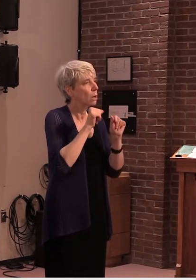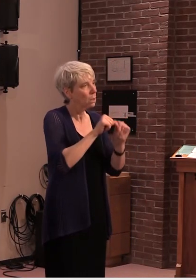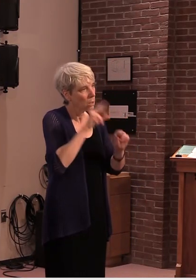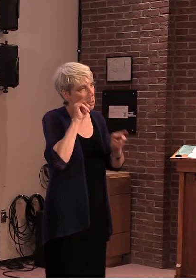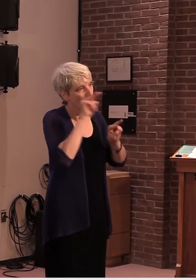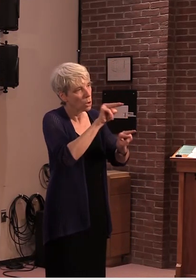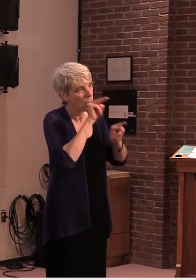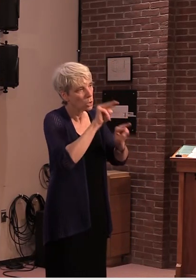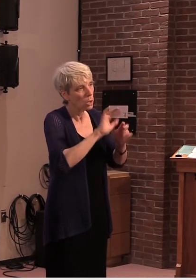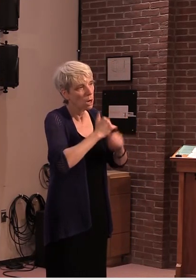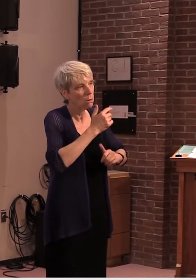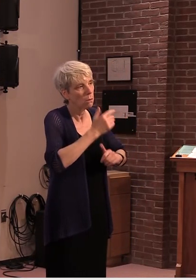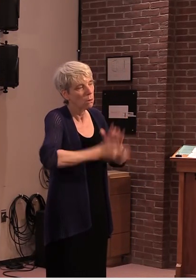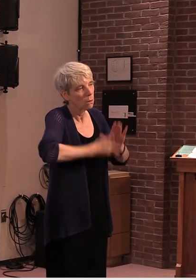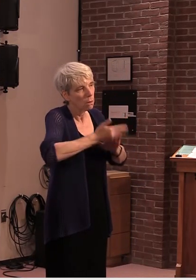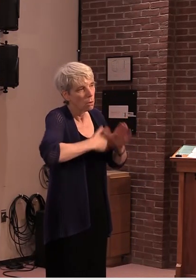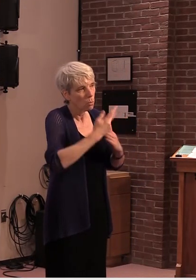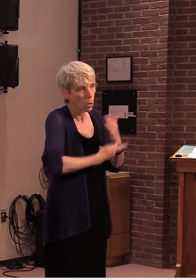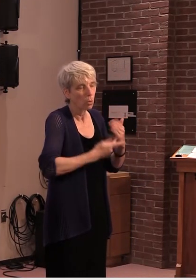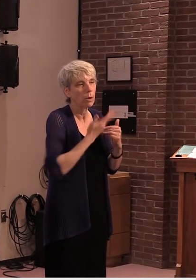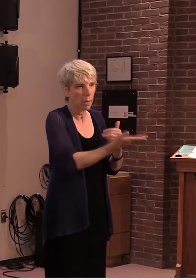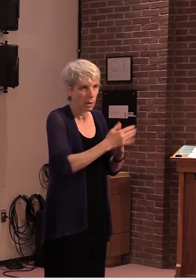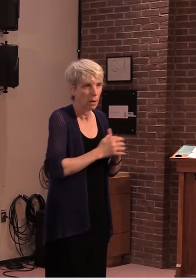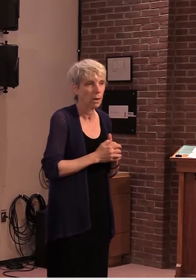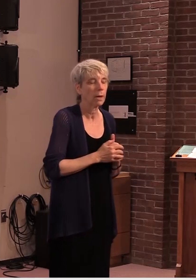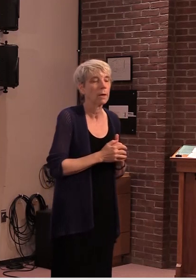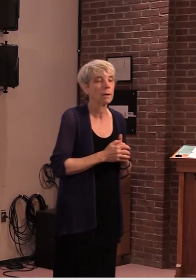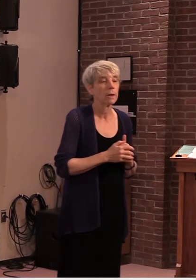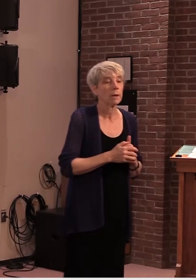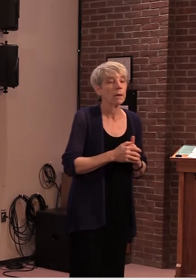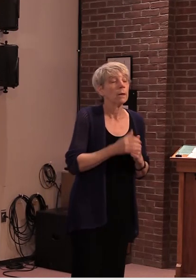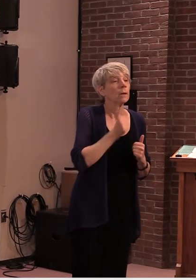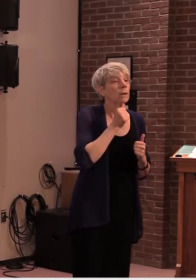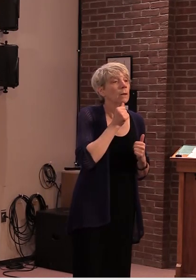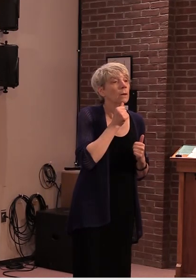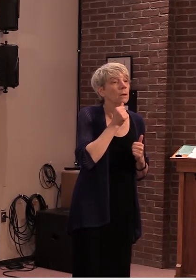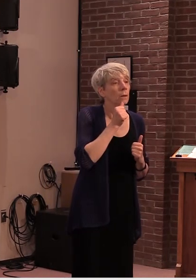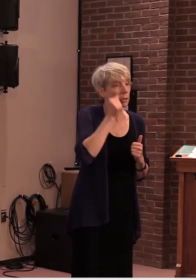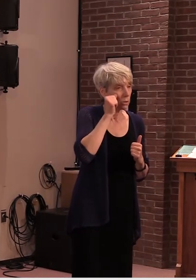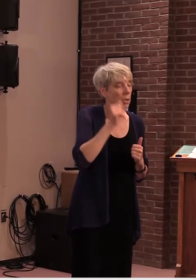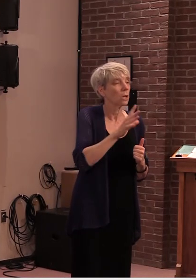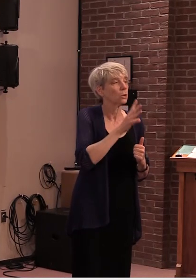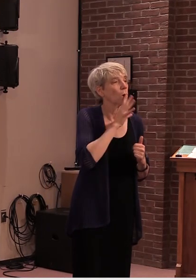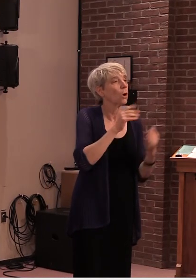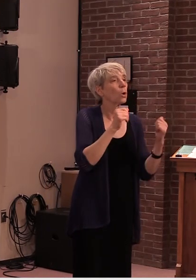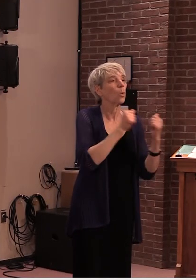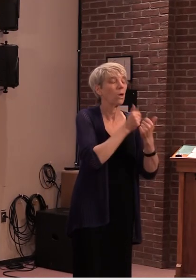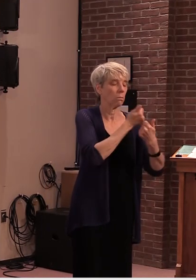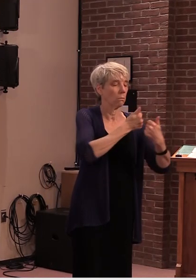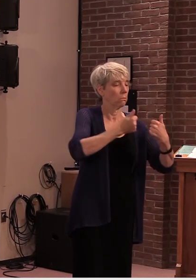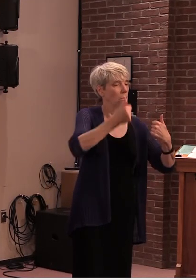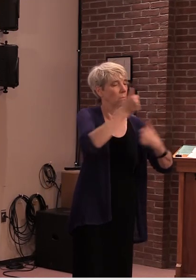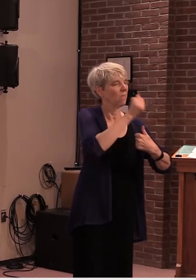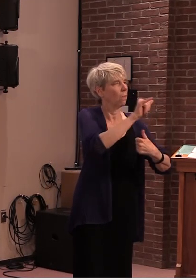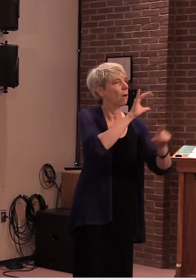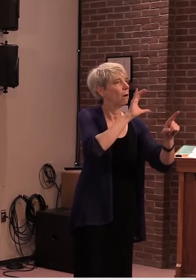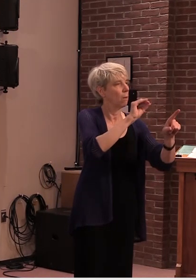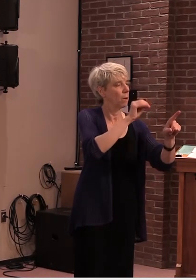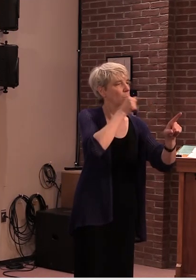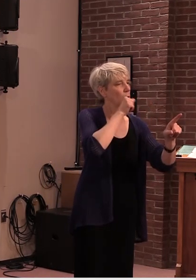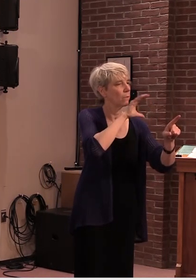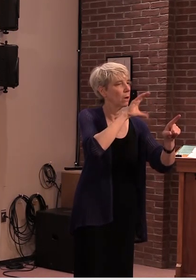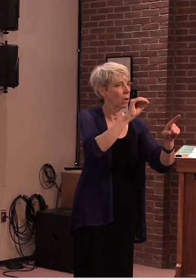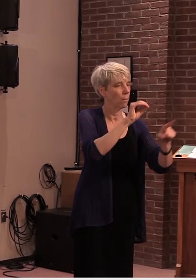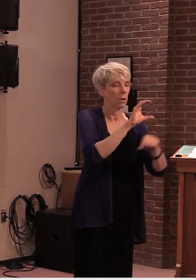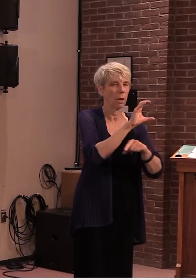Last evening I spoke directly to Mr. Damon Inninger, the CEO of Core Civic. I insisted that the